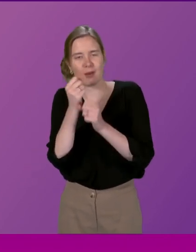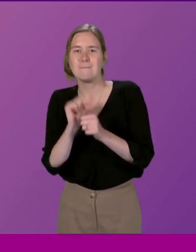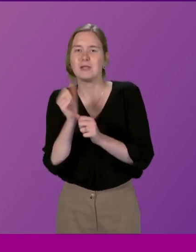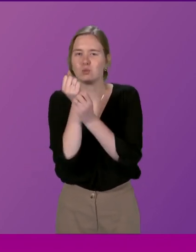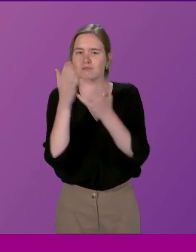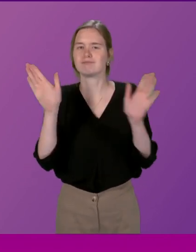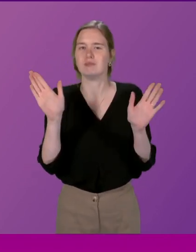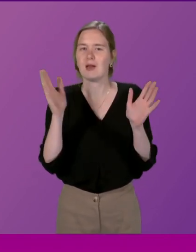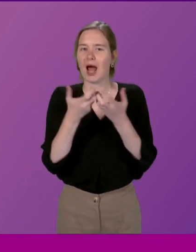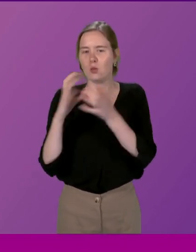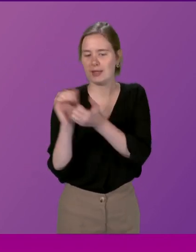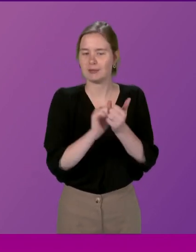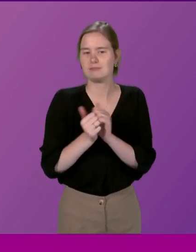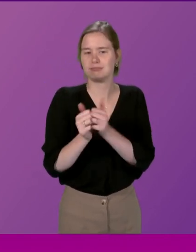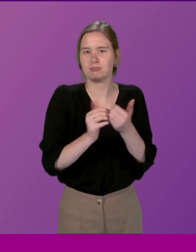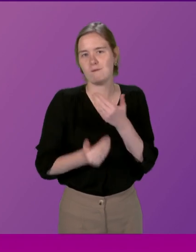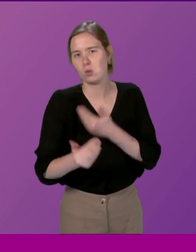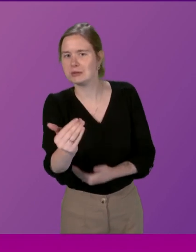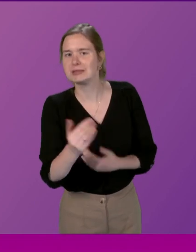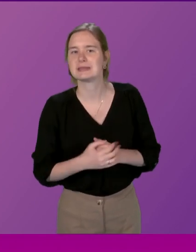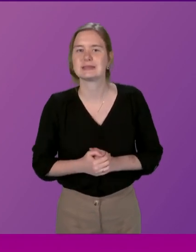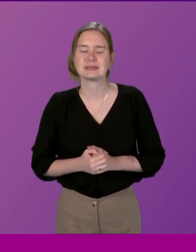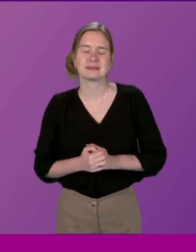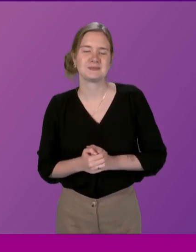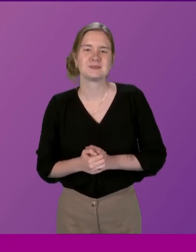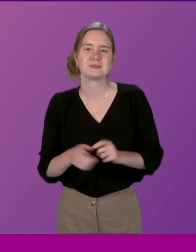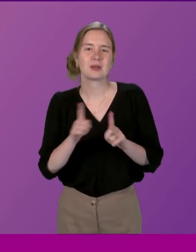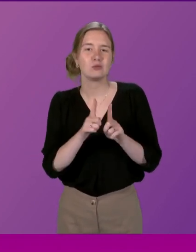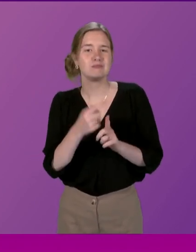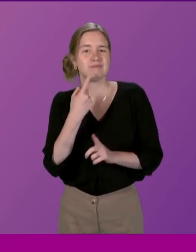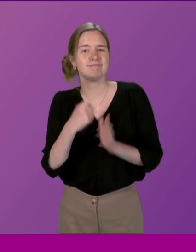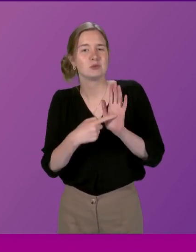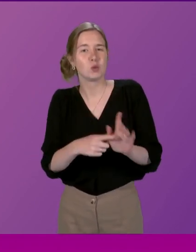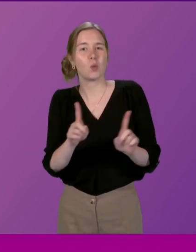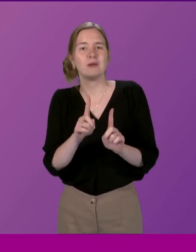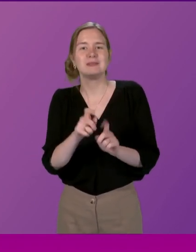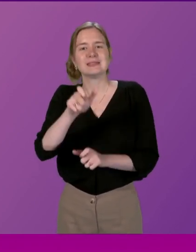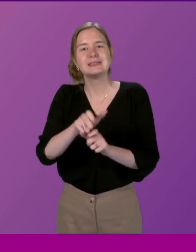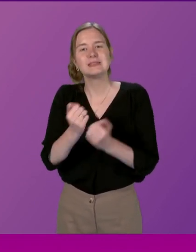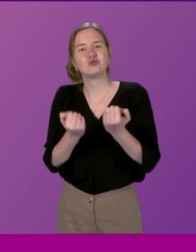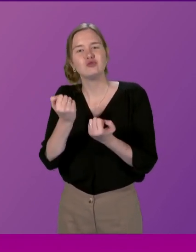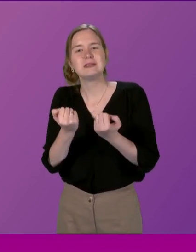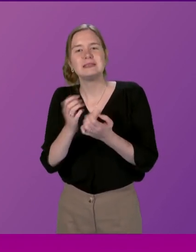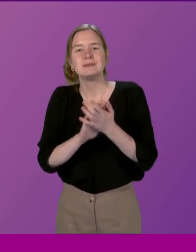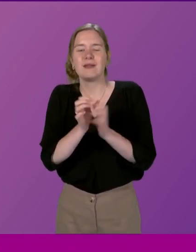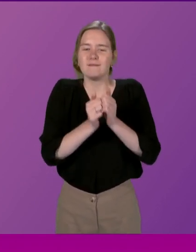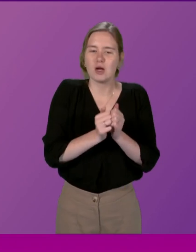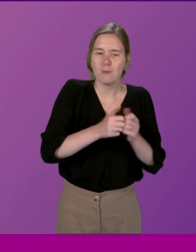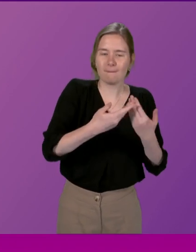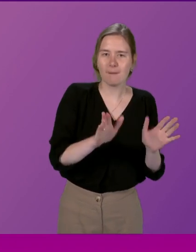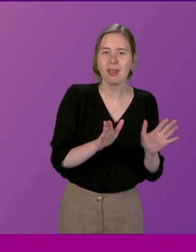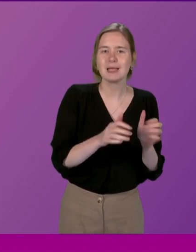everything we've got. But this all shows, with the citizens' jury, how valuable the public considers